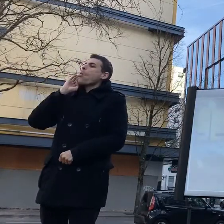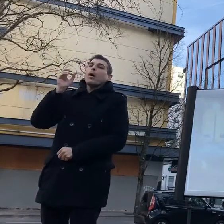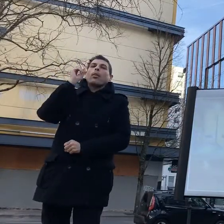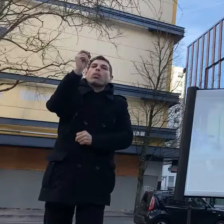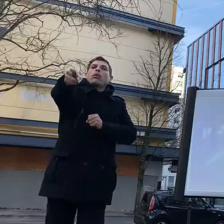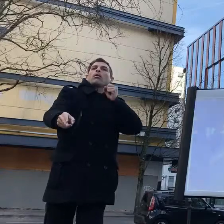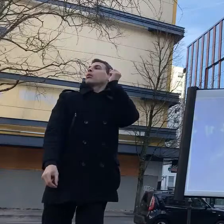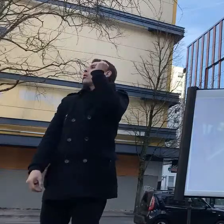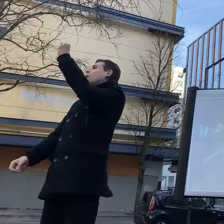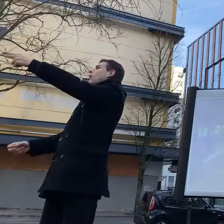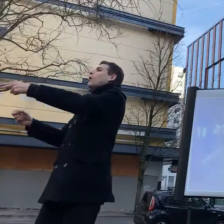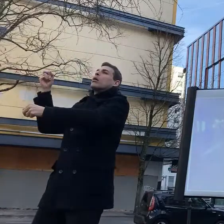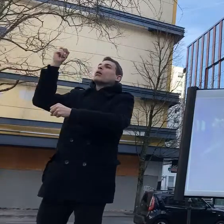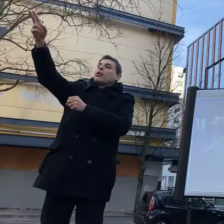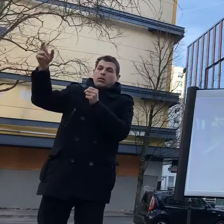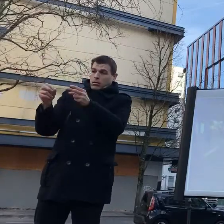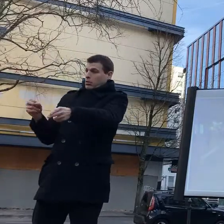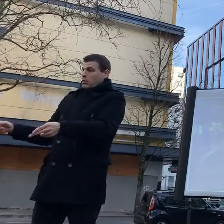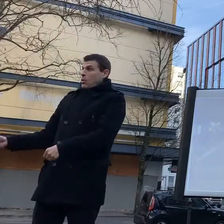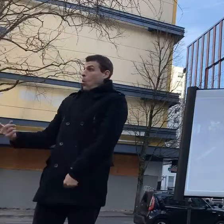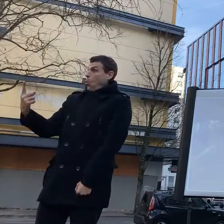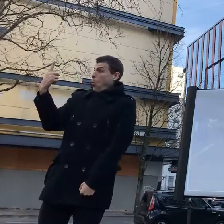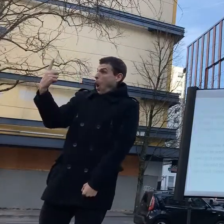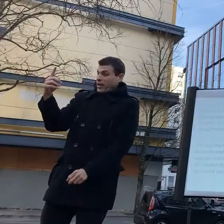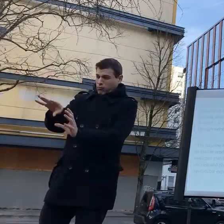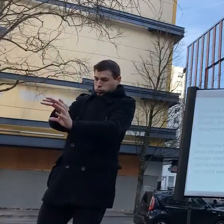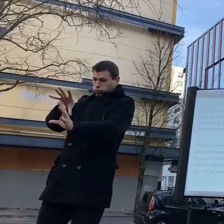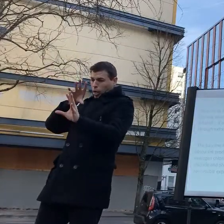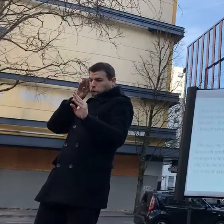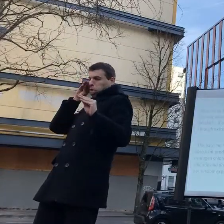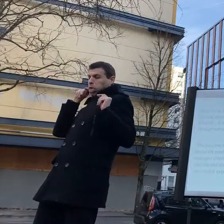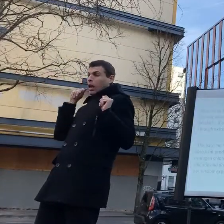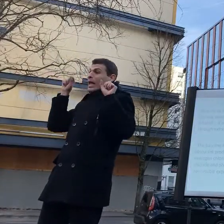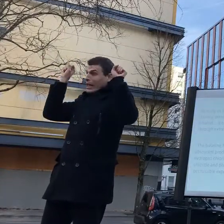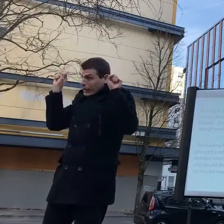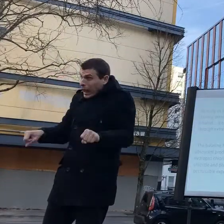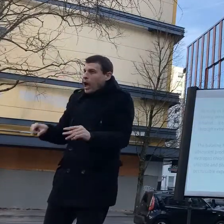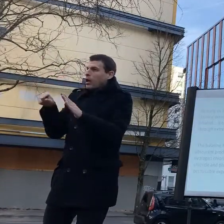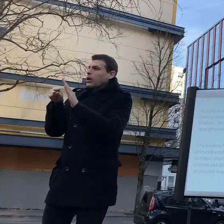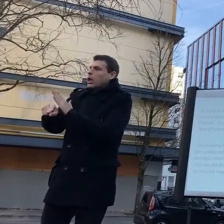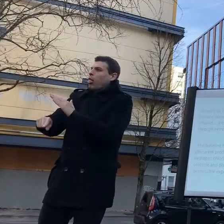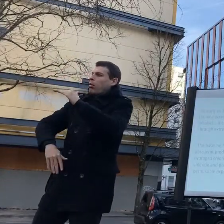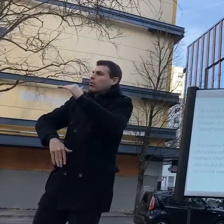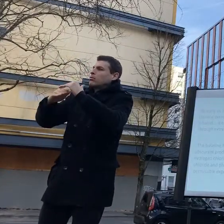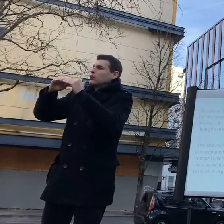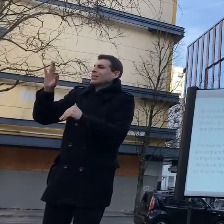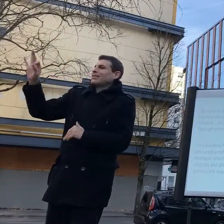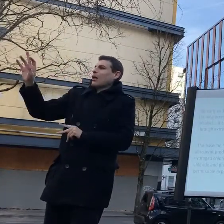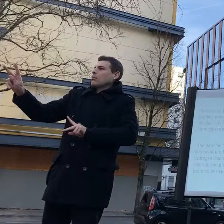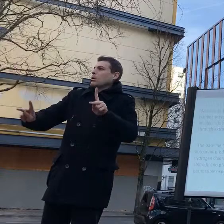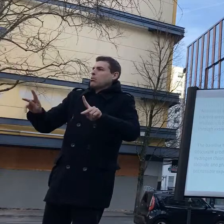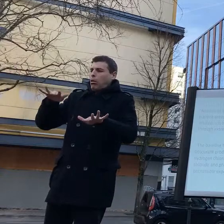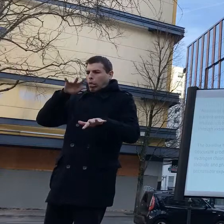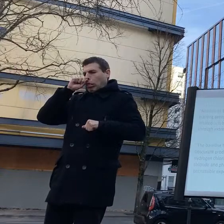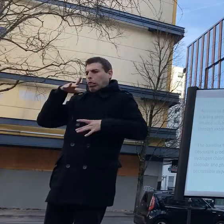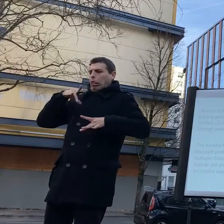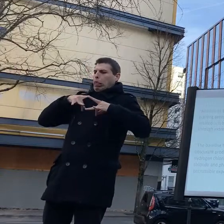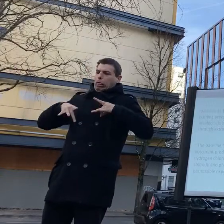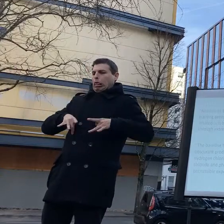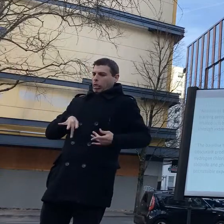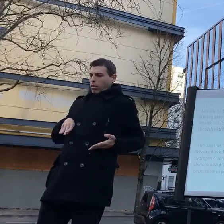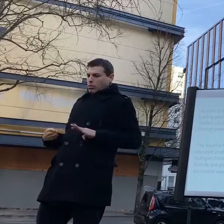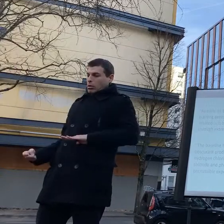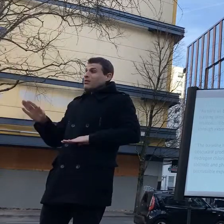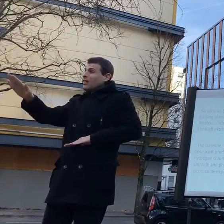defense agencies like research arm published an un you know redacted uh document saying that it's like baseline